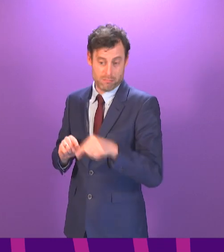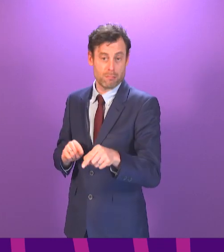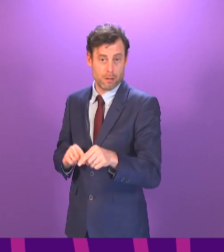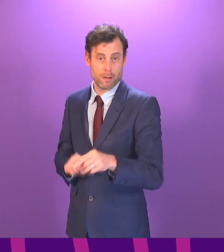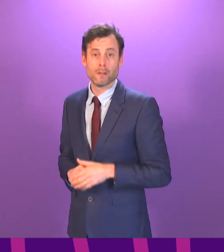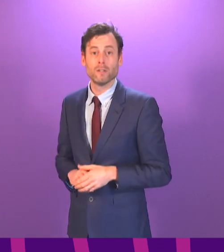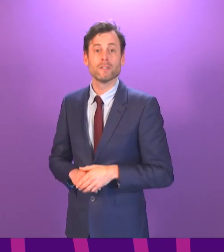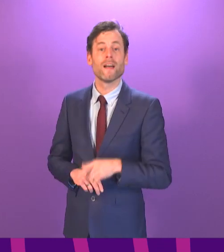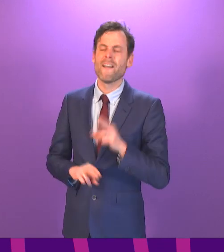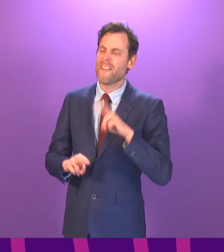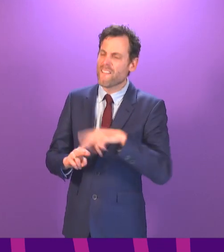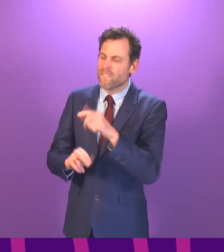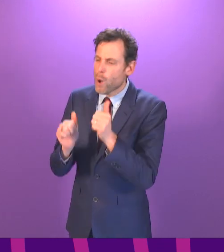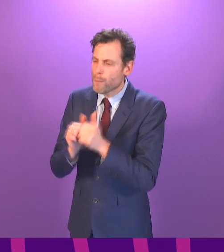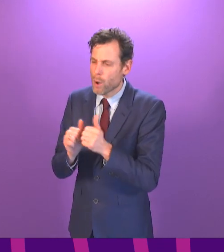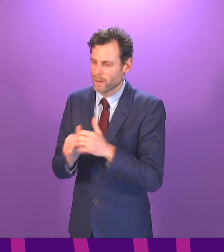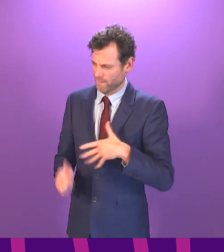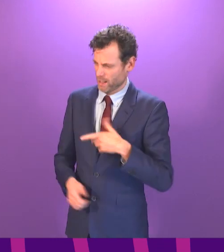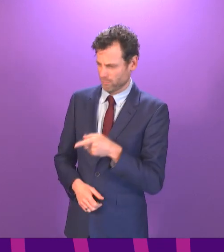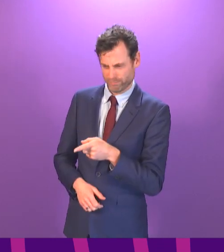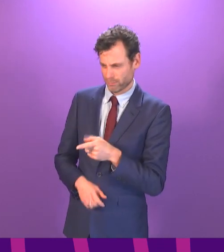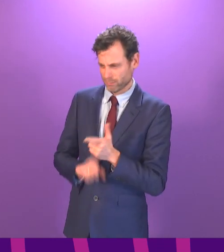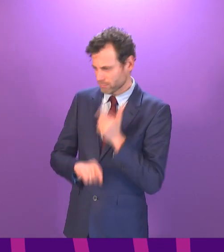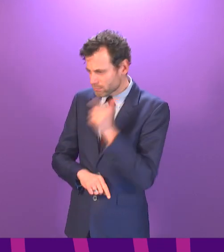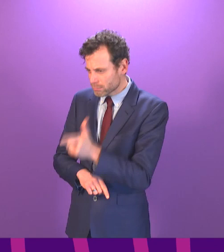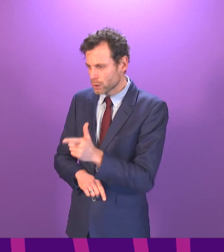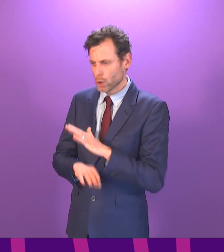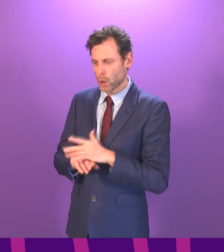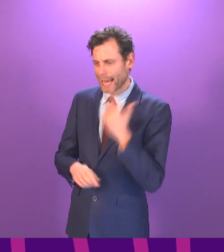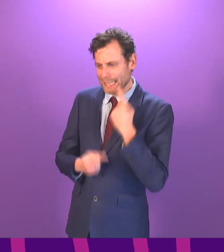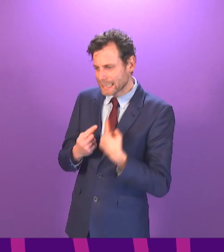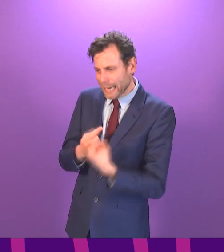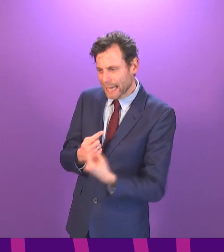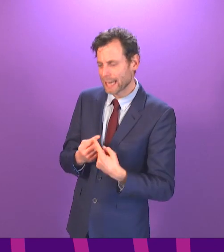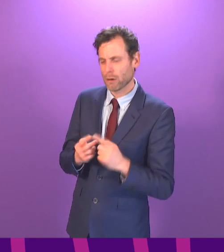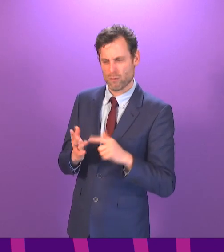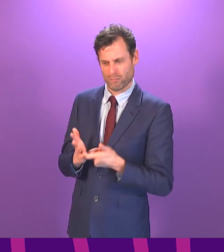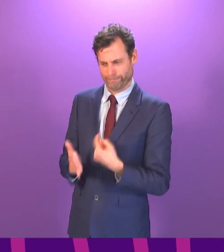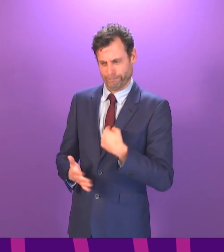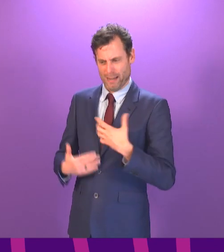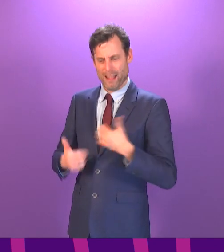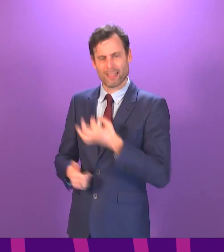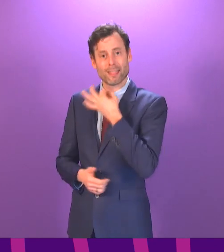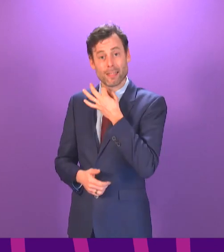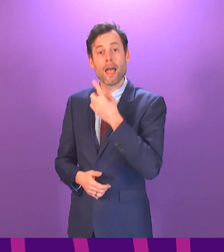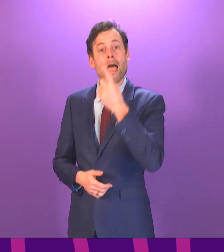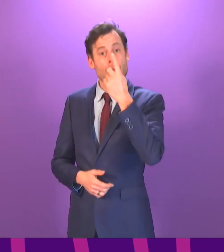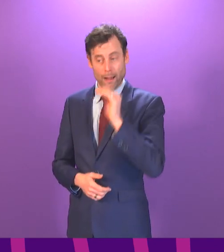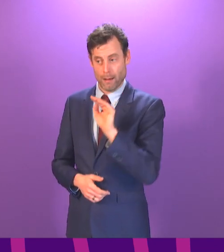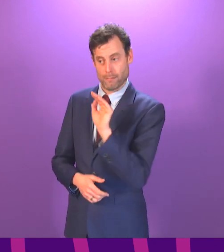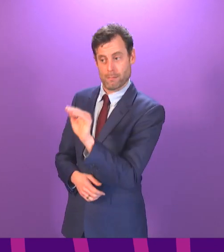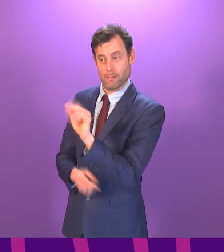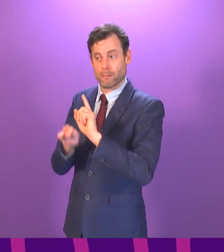offered an appointment at a location that isn't suitable for them due to mobility or an underlying condition or any other factor, an alternative